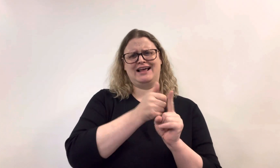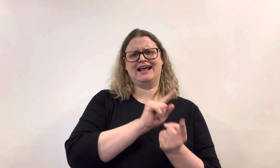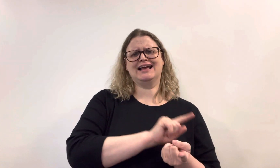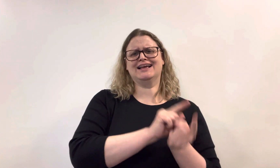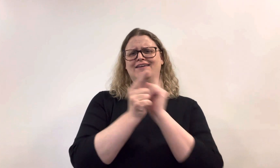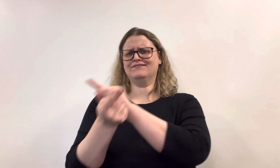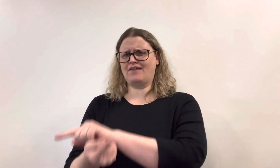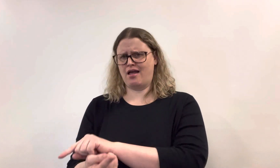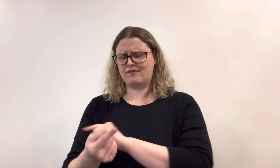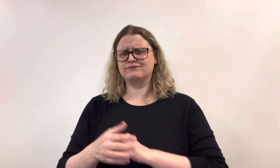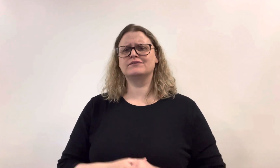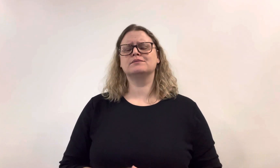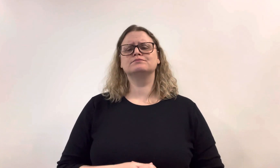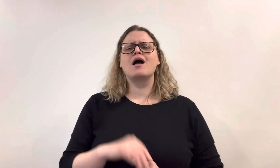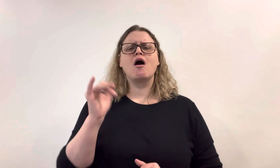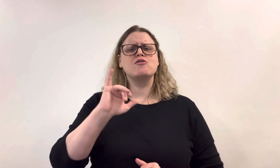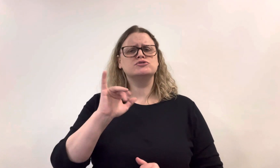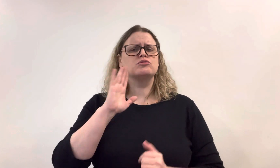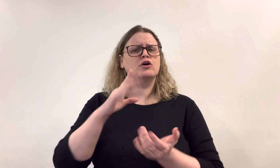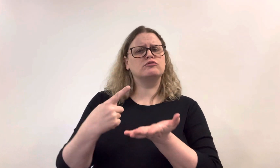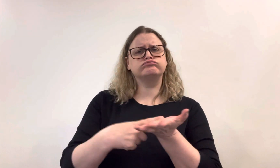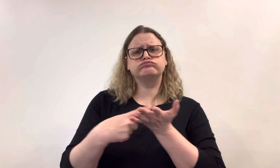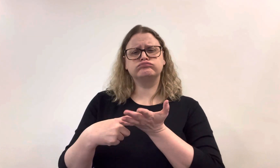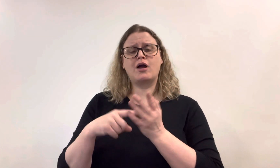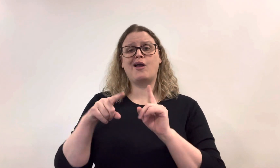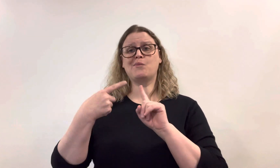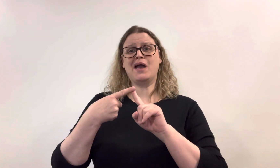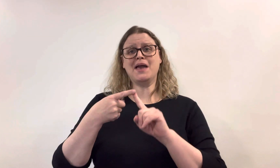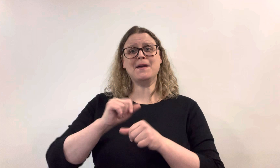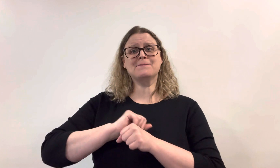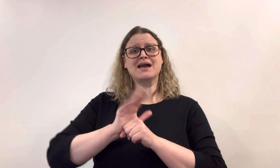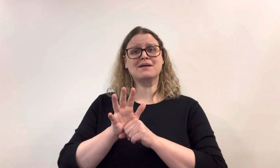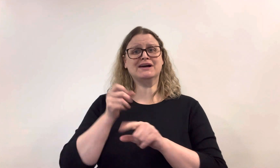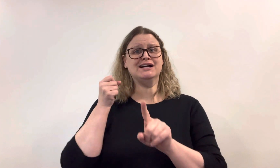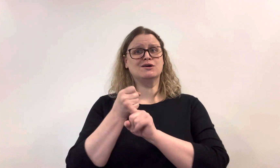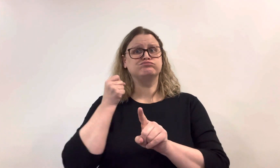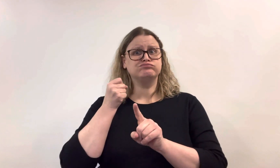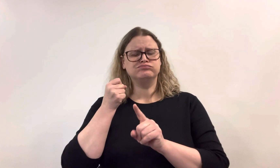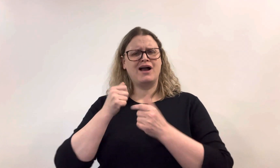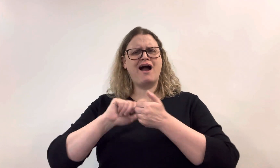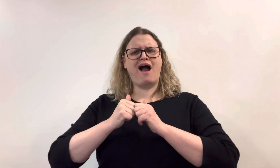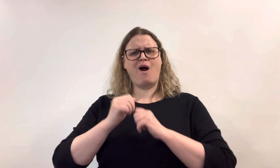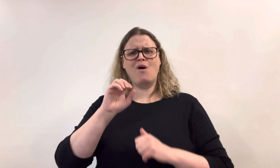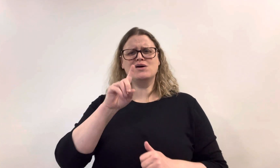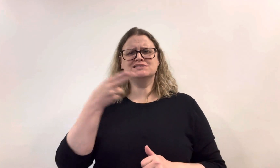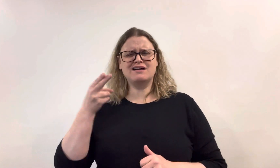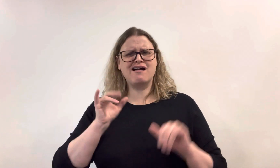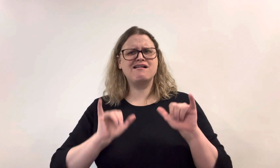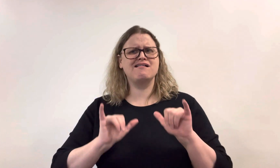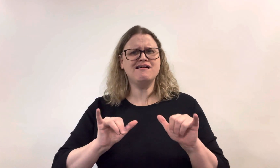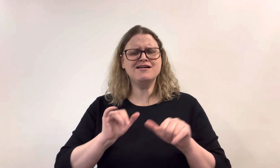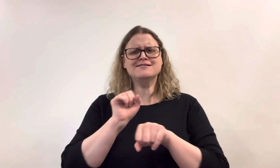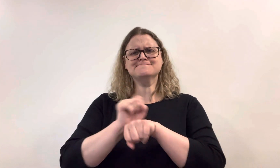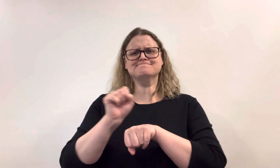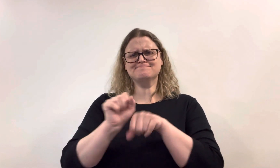the agency has evolved. We will also talk about the pandemic and how ODHH